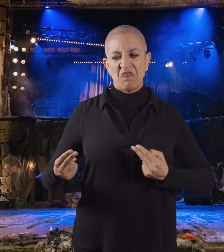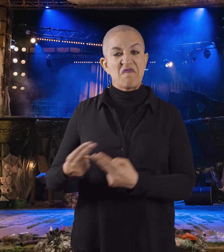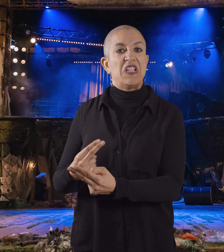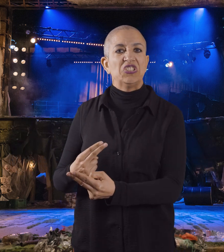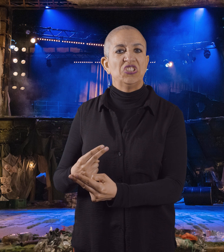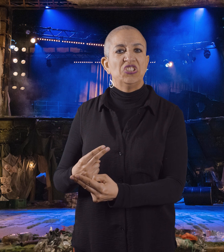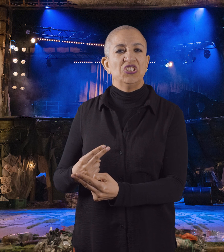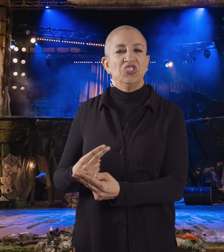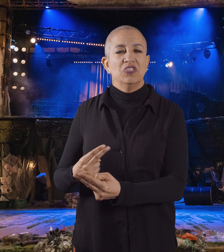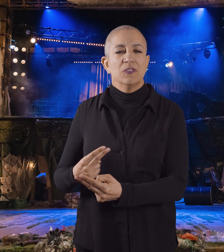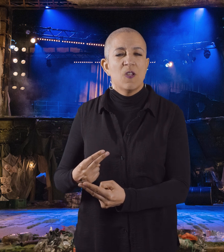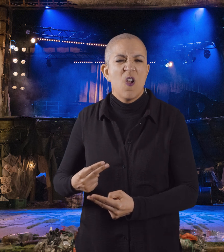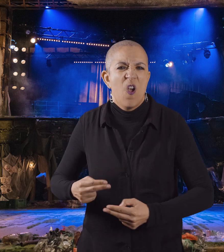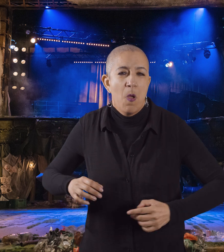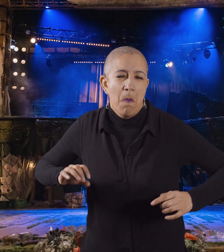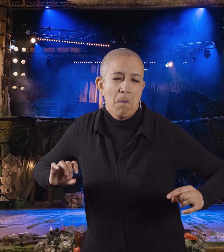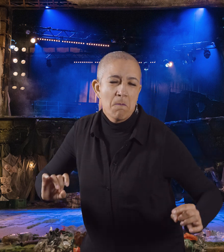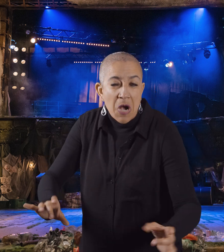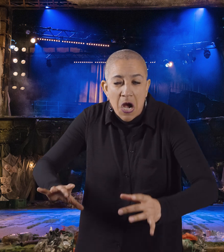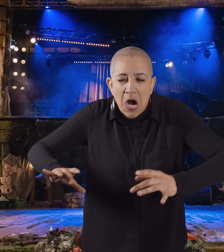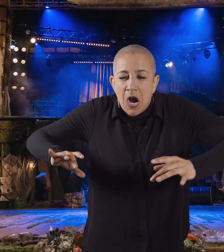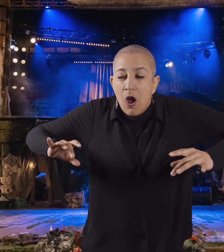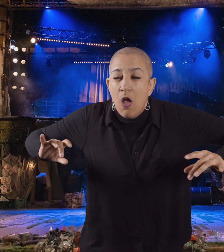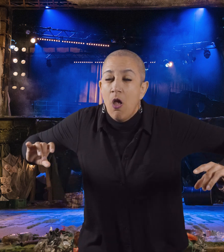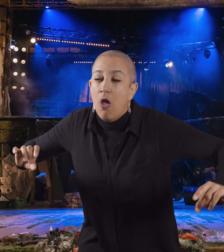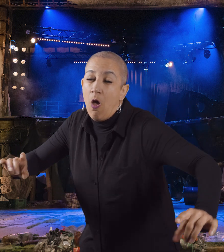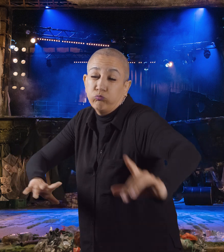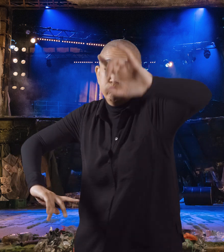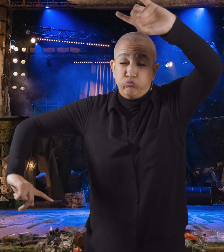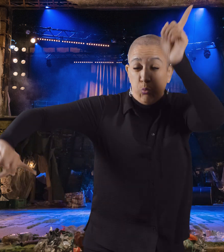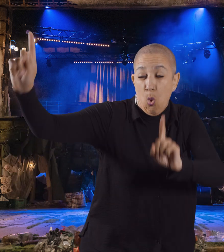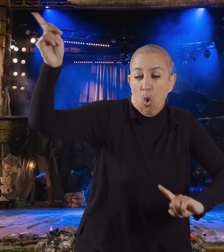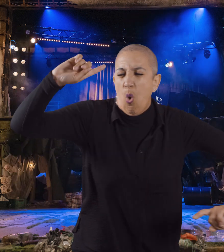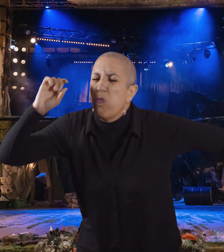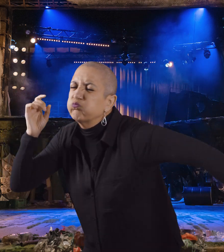She uses her magic powers to raise a violent storm and wreck their ships.